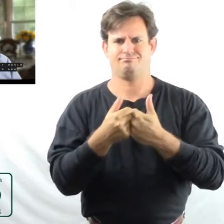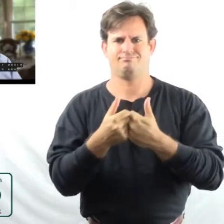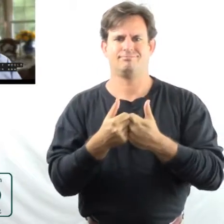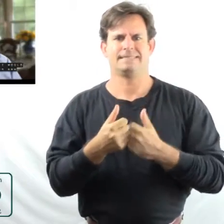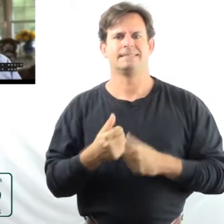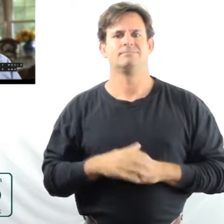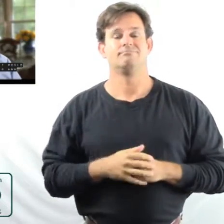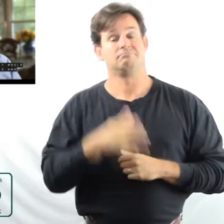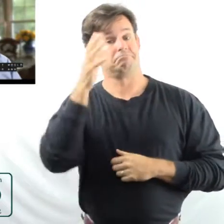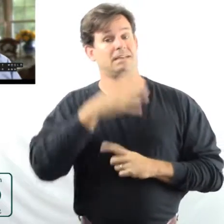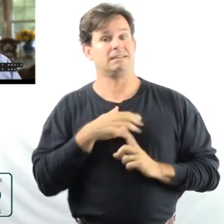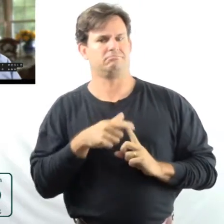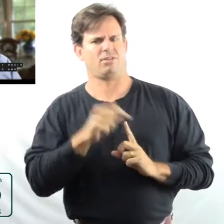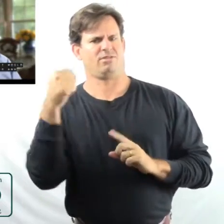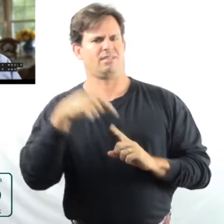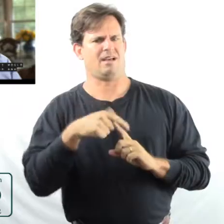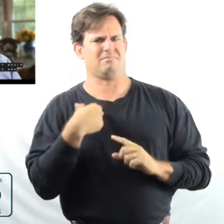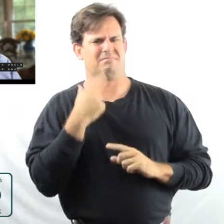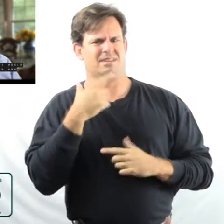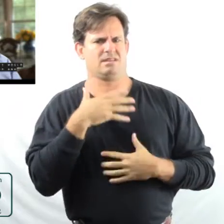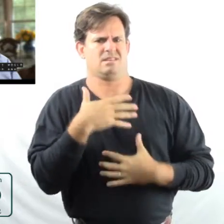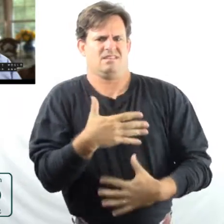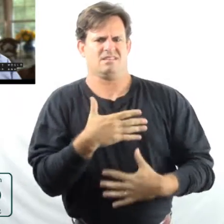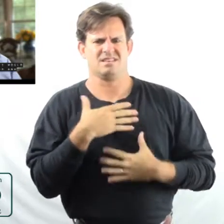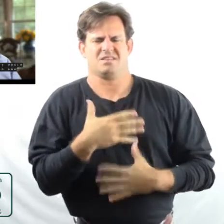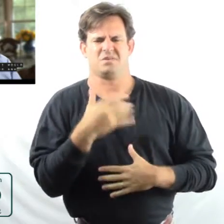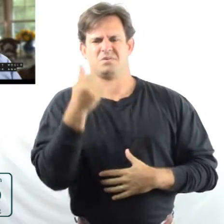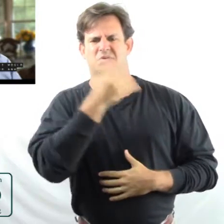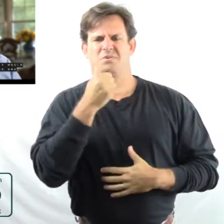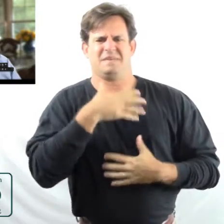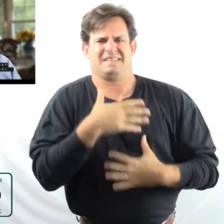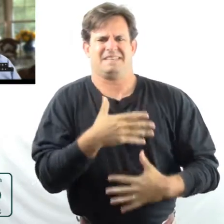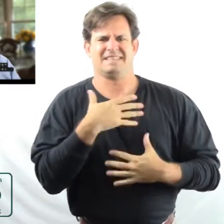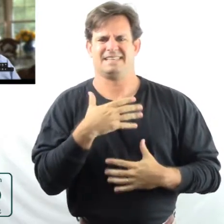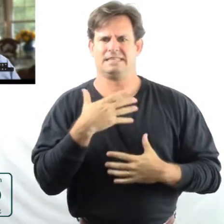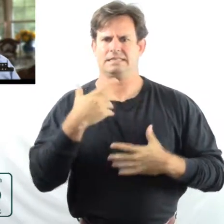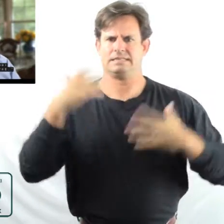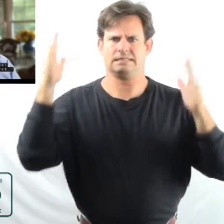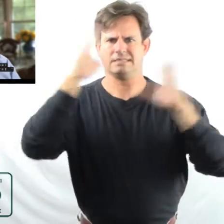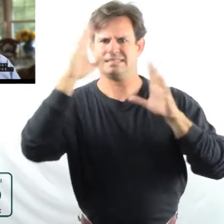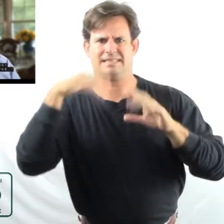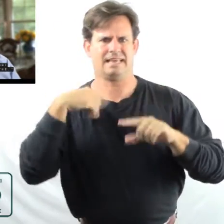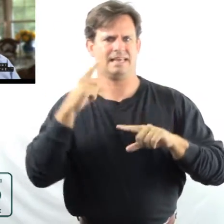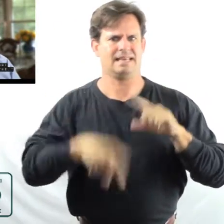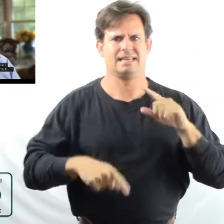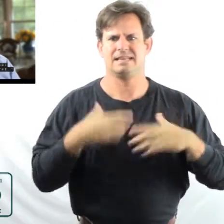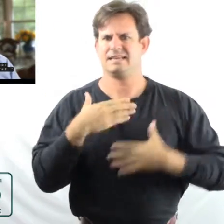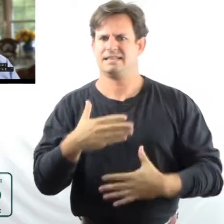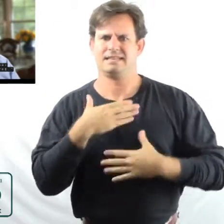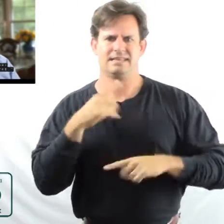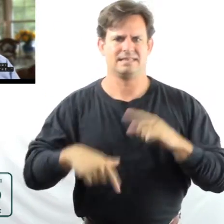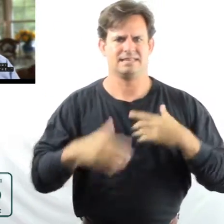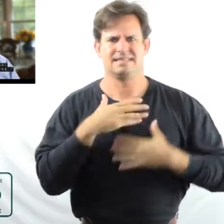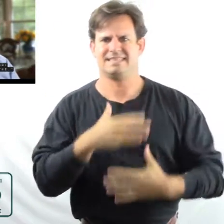There were times when I would be seriously out of breath and panicky, thinking I'm not going to be able to breathe.